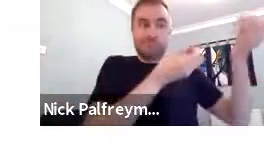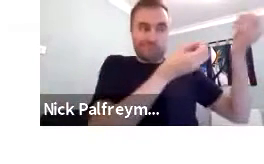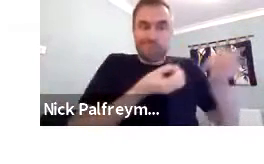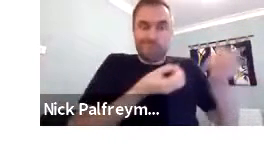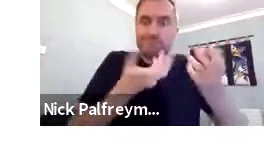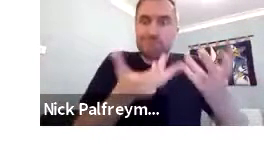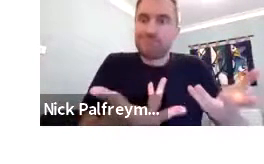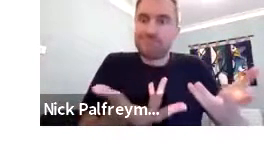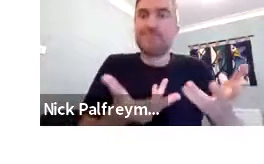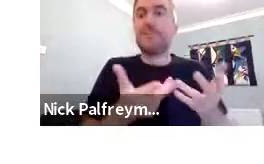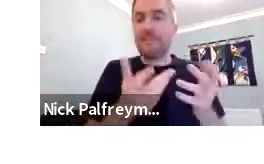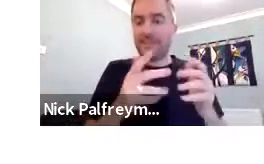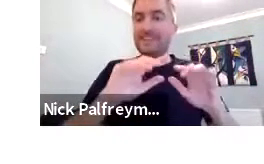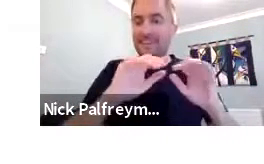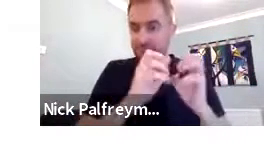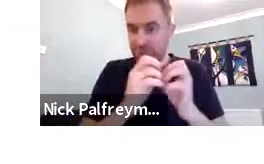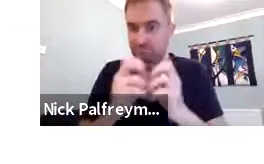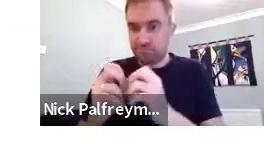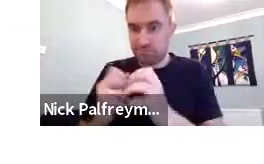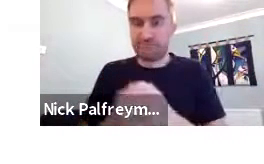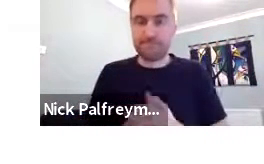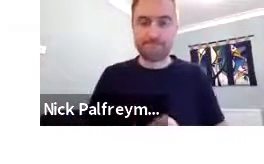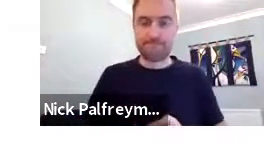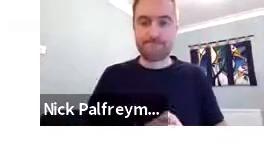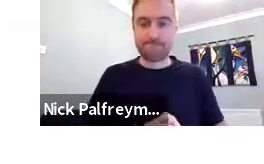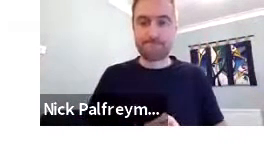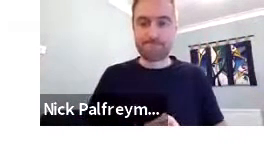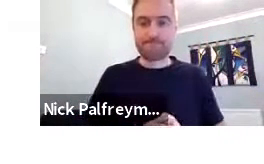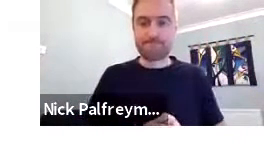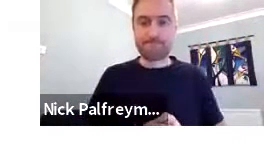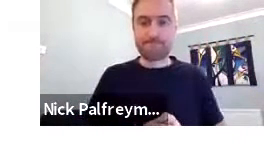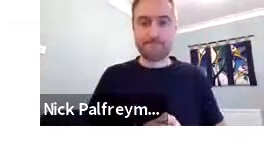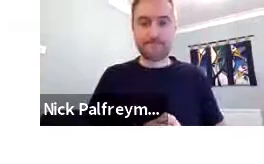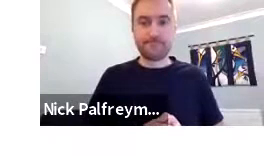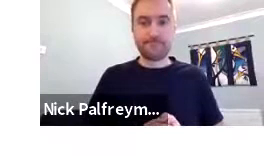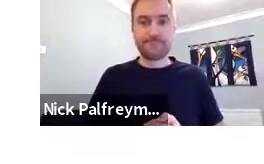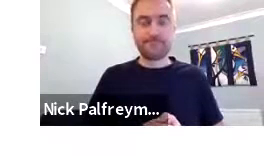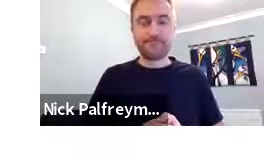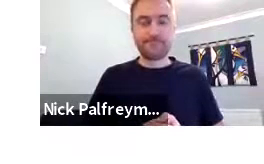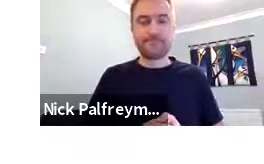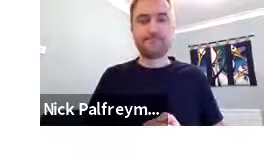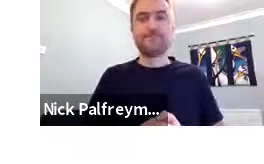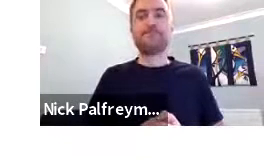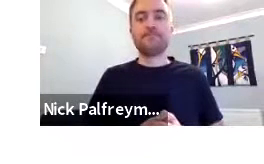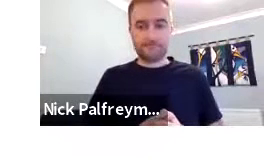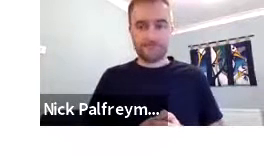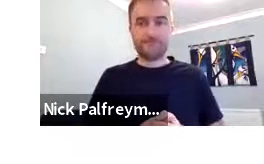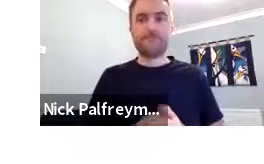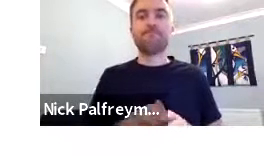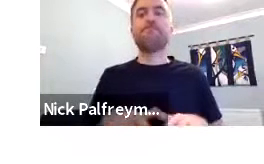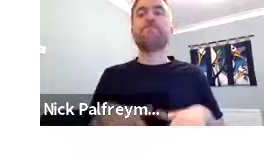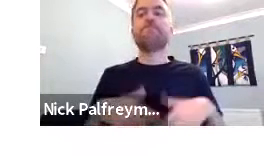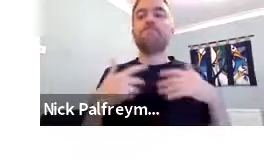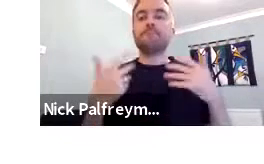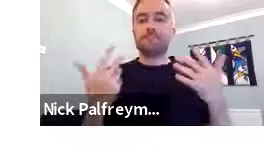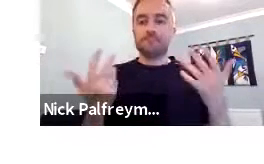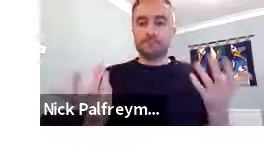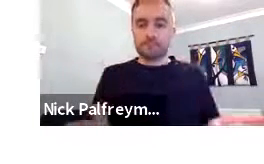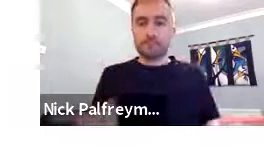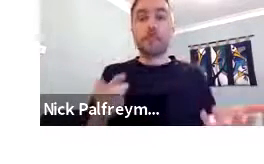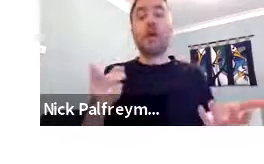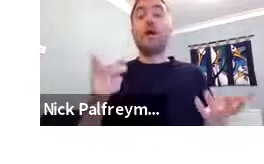whenever it was, to teach literacy. And they introduced the alphabet to Indonesia.